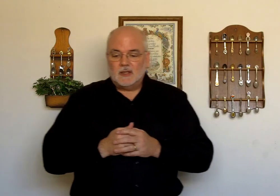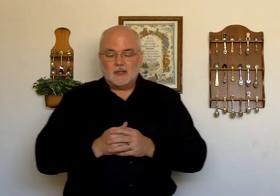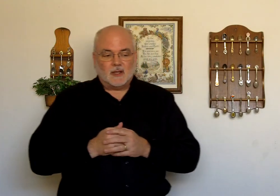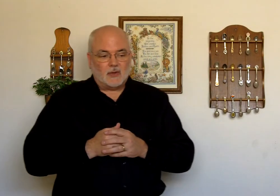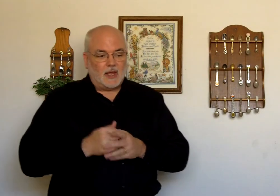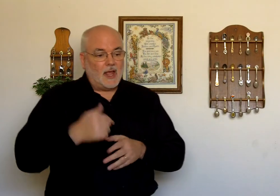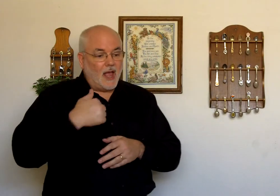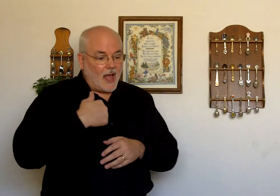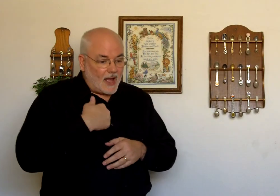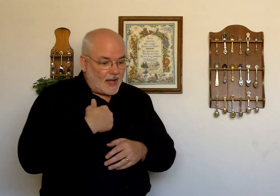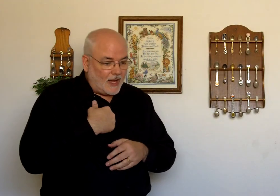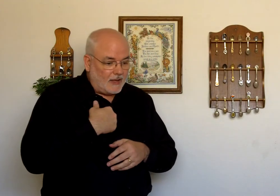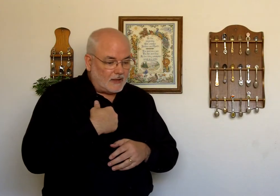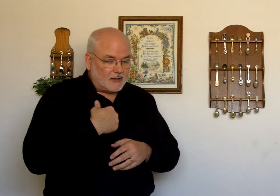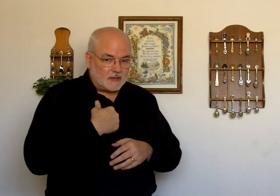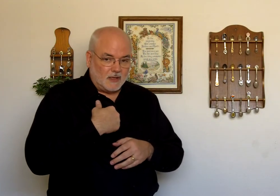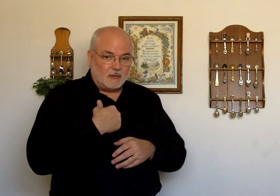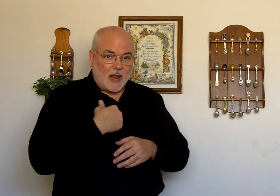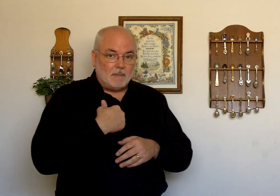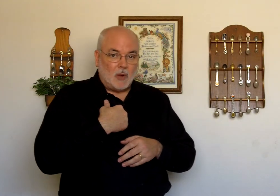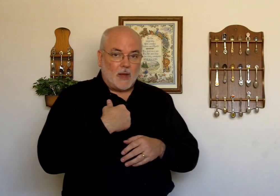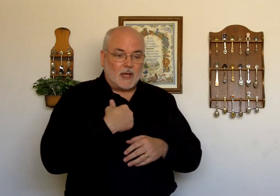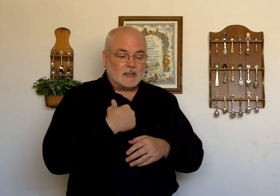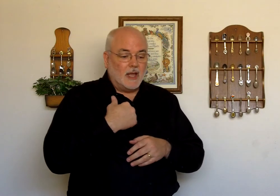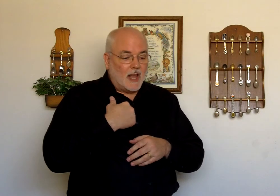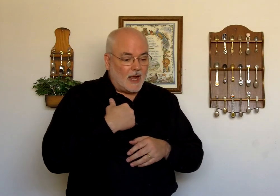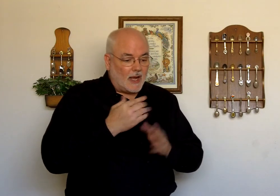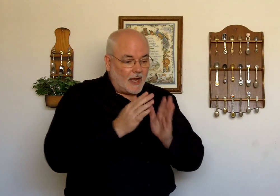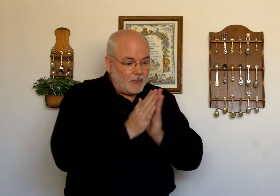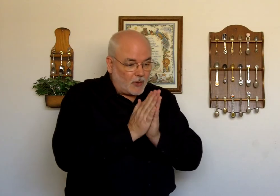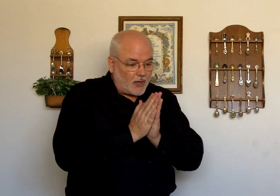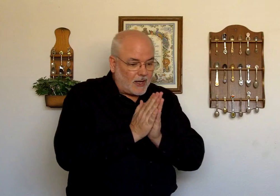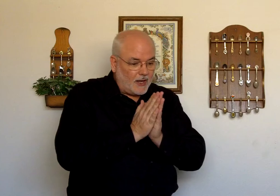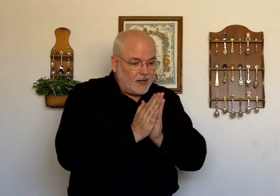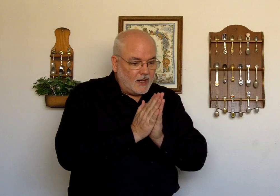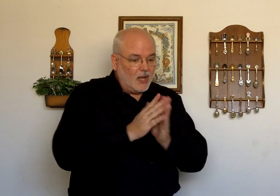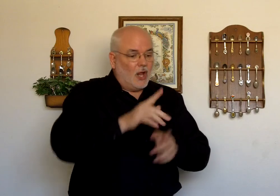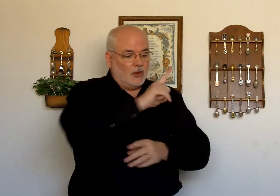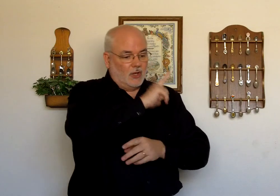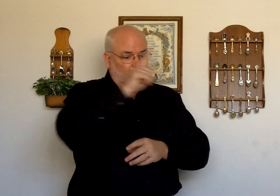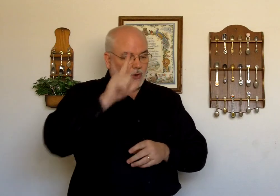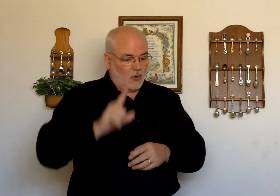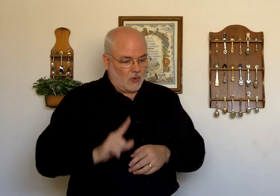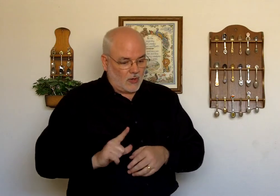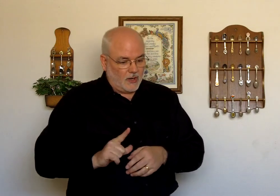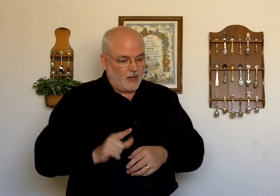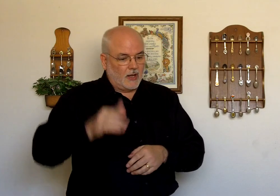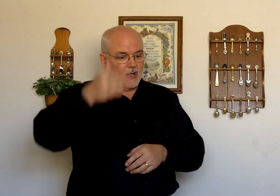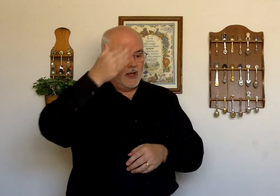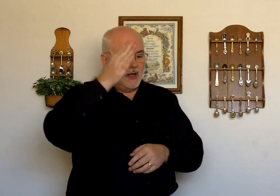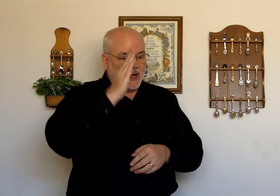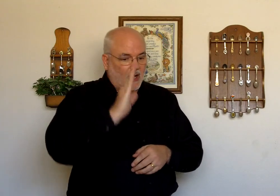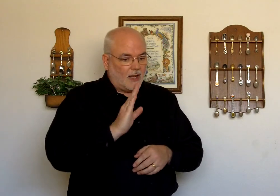Okay. I. I'm Boaz. I pray the Lord God.